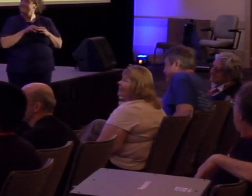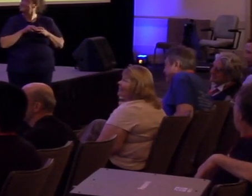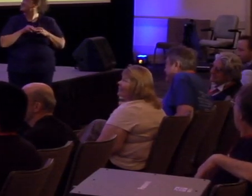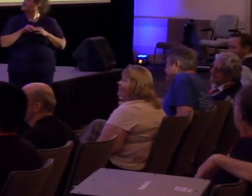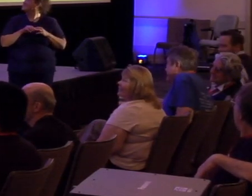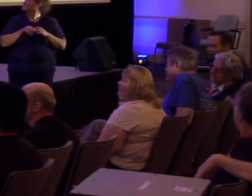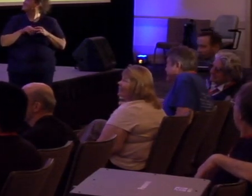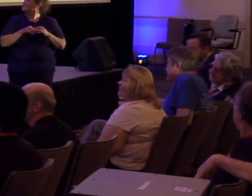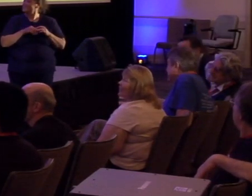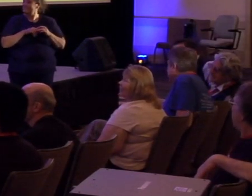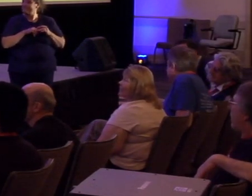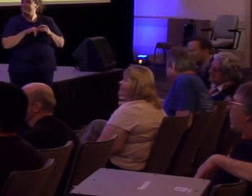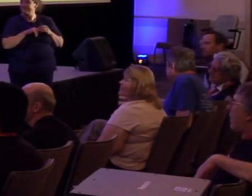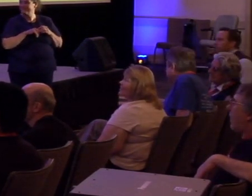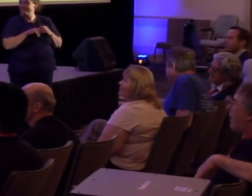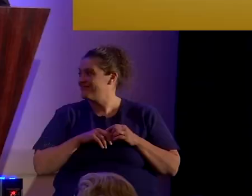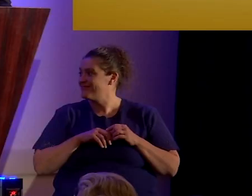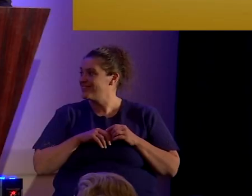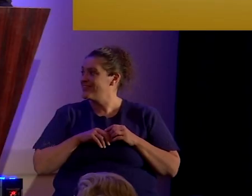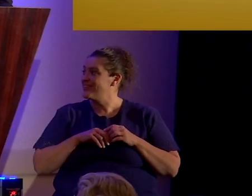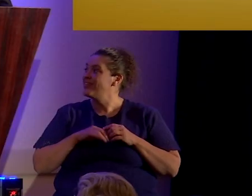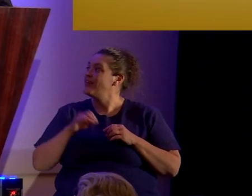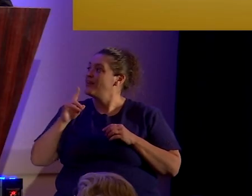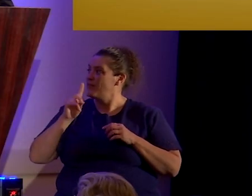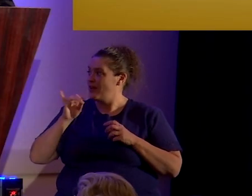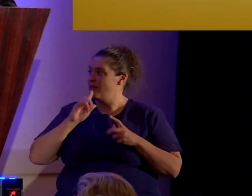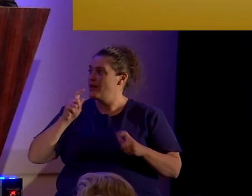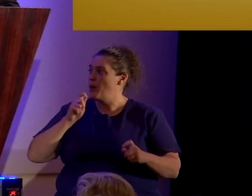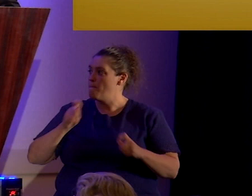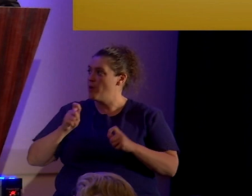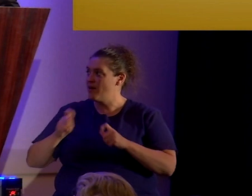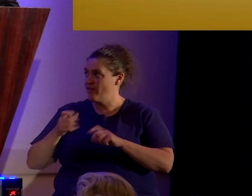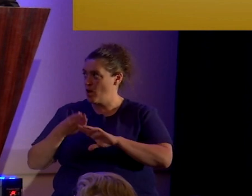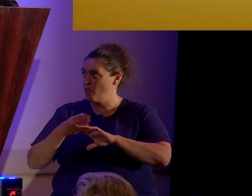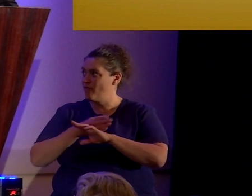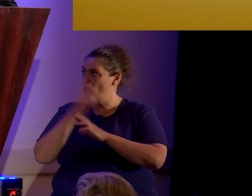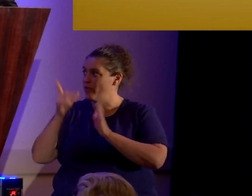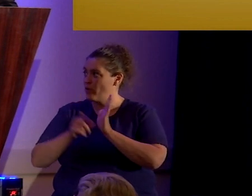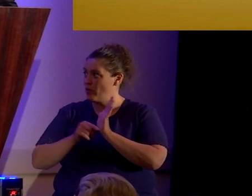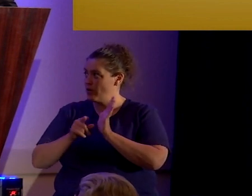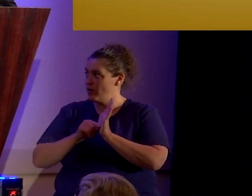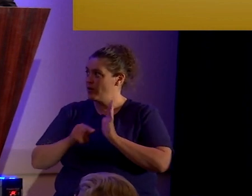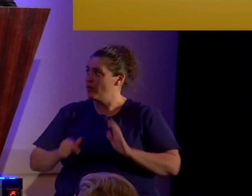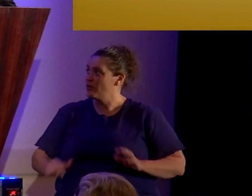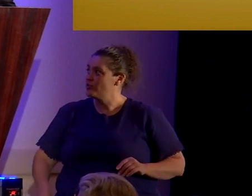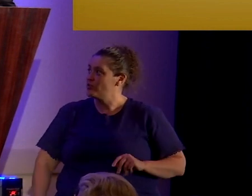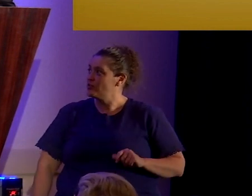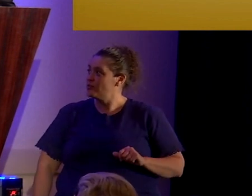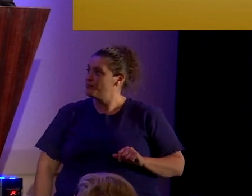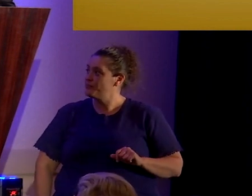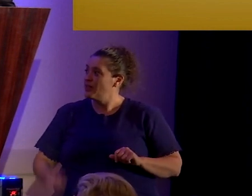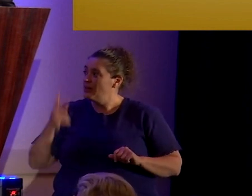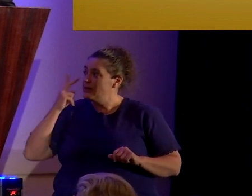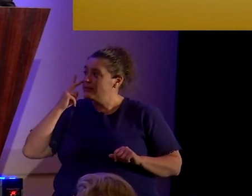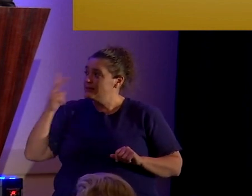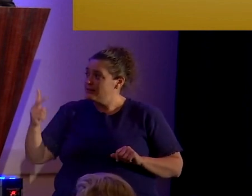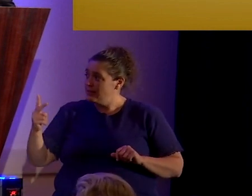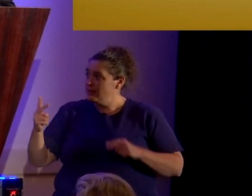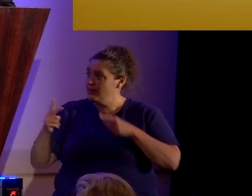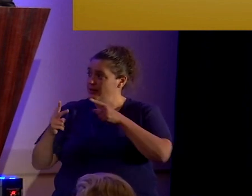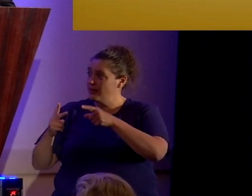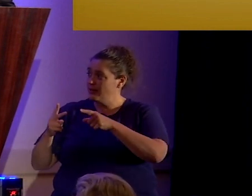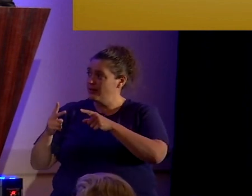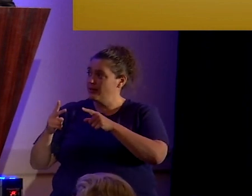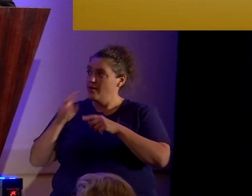The figures underwent some, uh, modification before being printed. Uh, as you see here, the snake that has two legs and